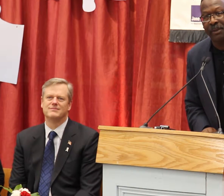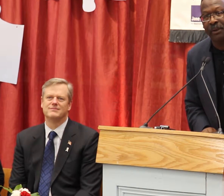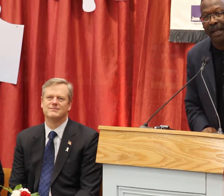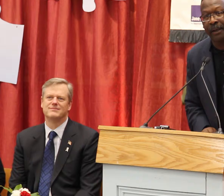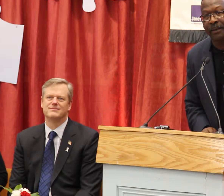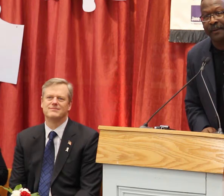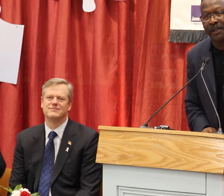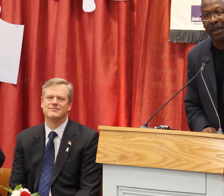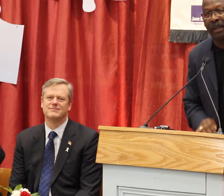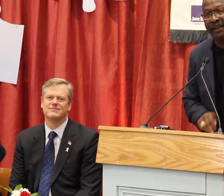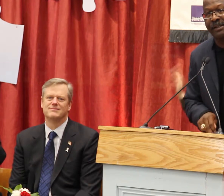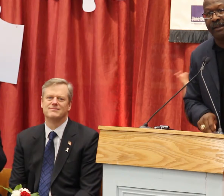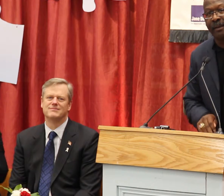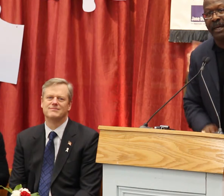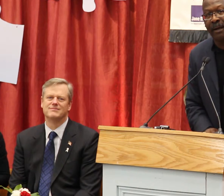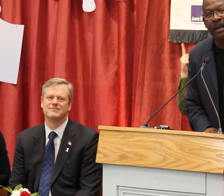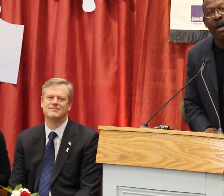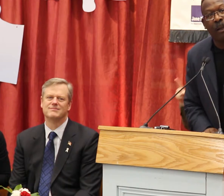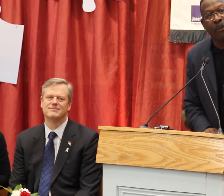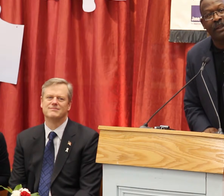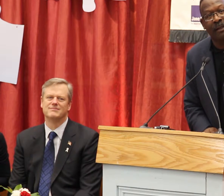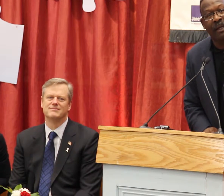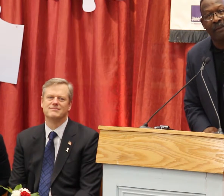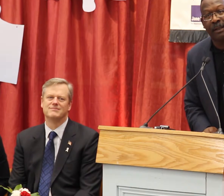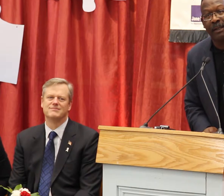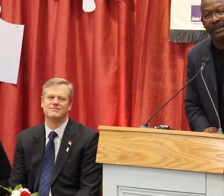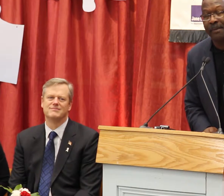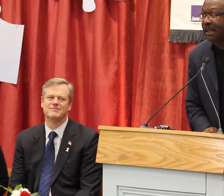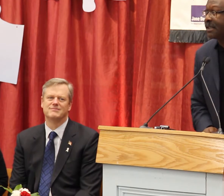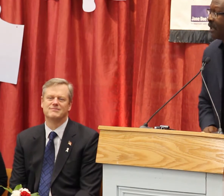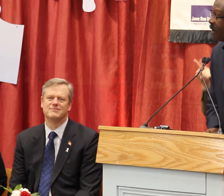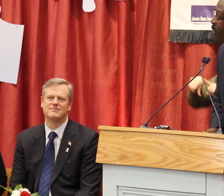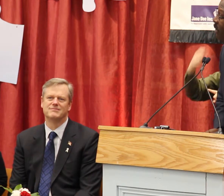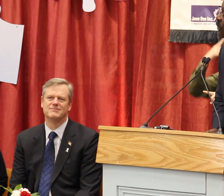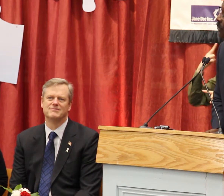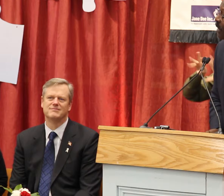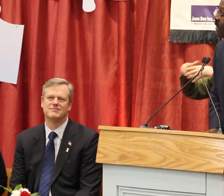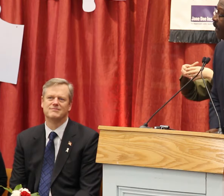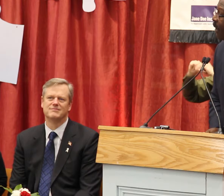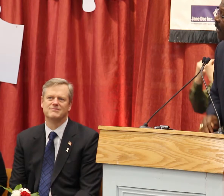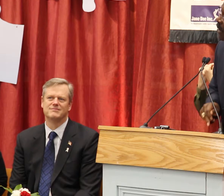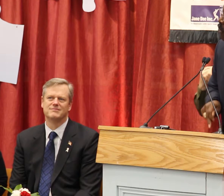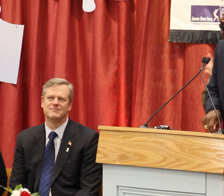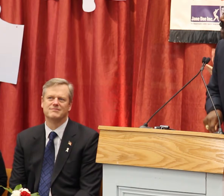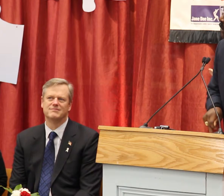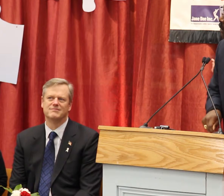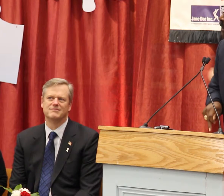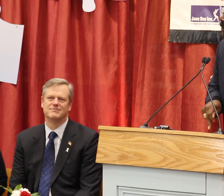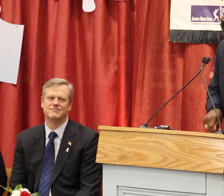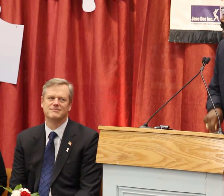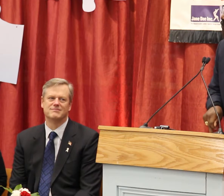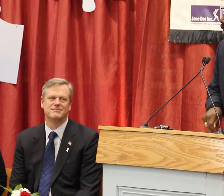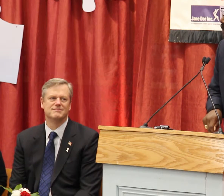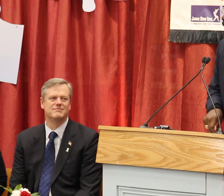-out because they've been doing a lot of good things, but I'm glad to see them here along with the other Catholic League teams and some of the other public school teams that are here. We're also